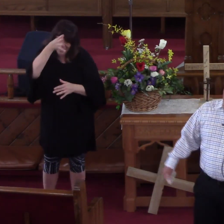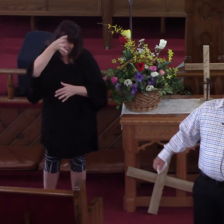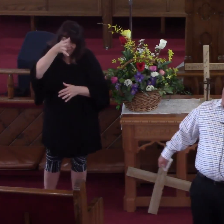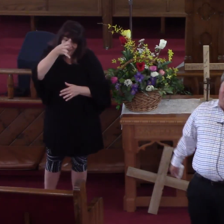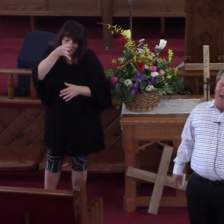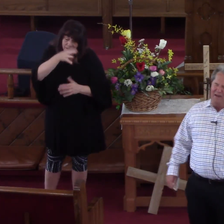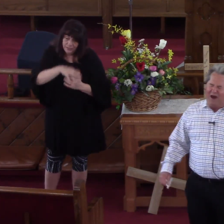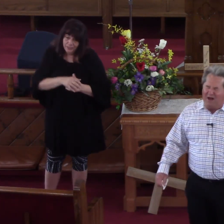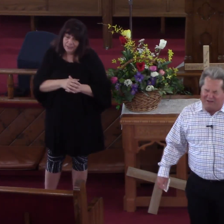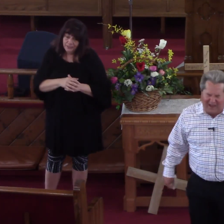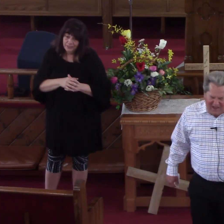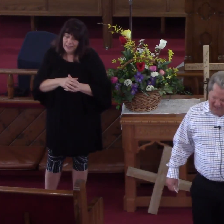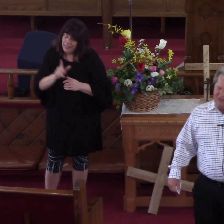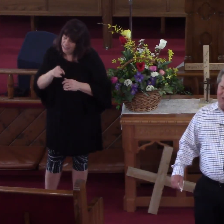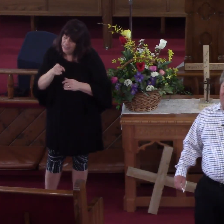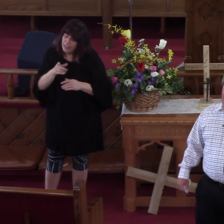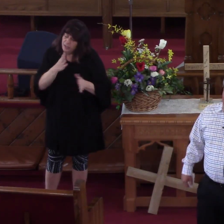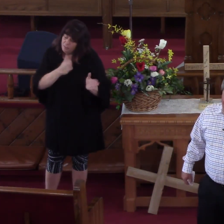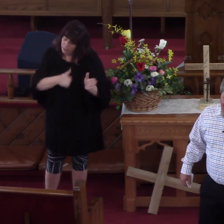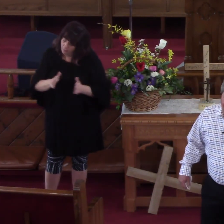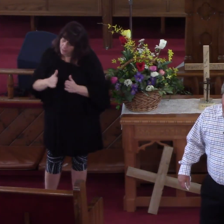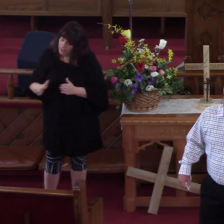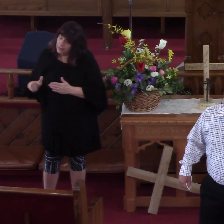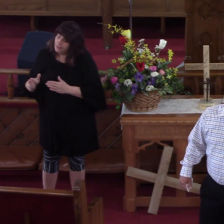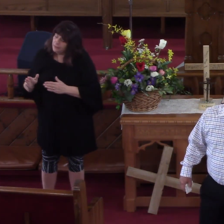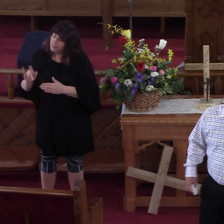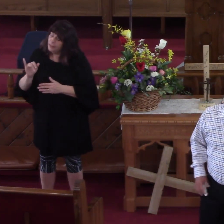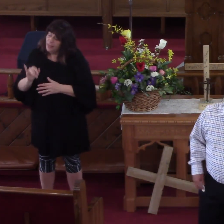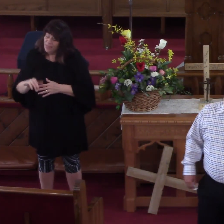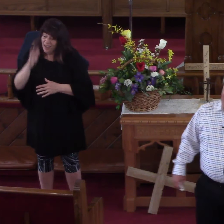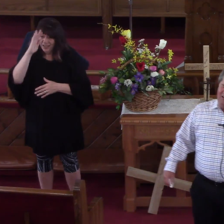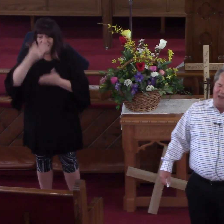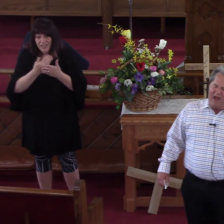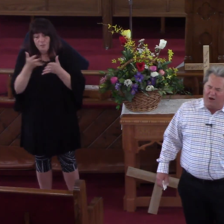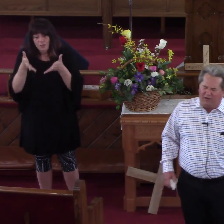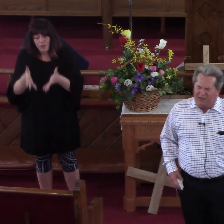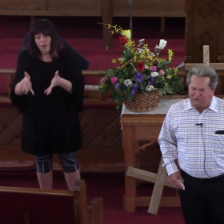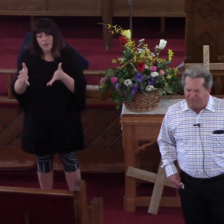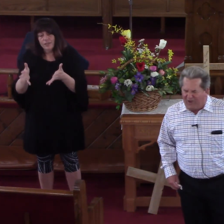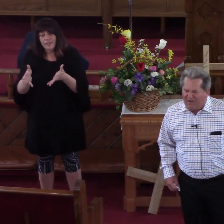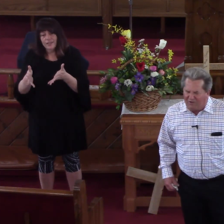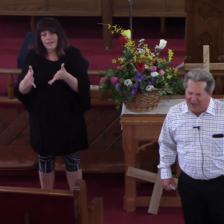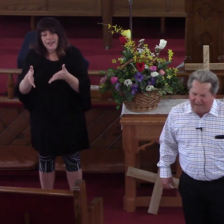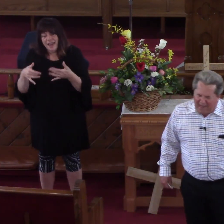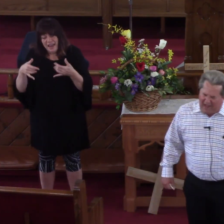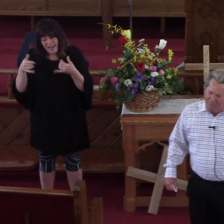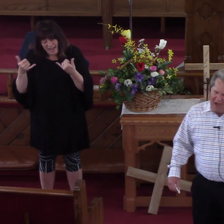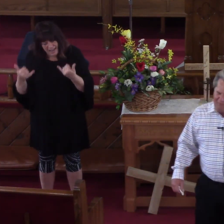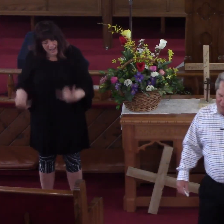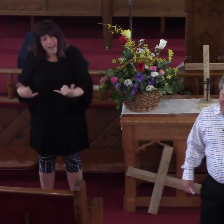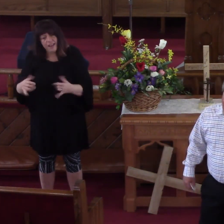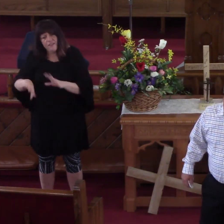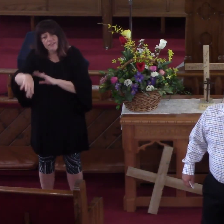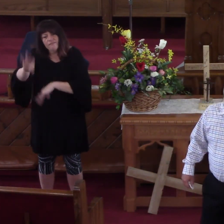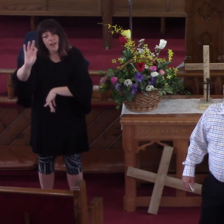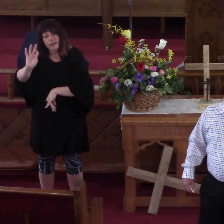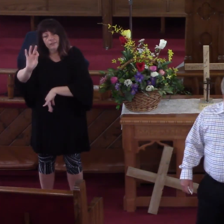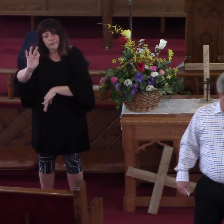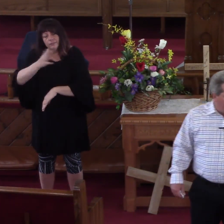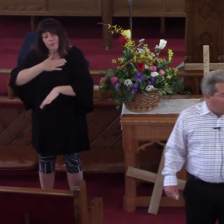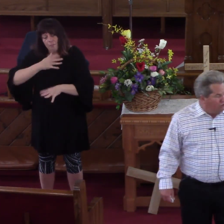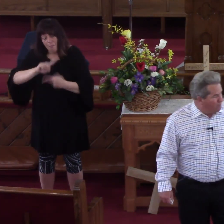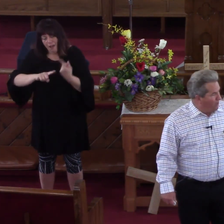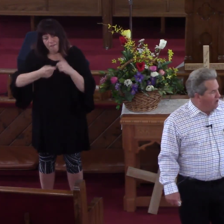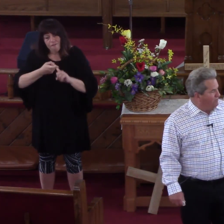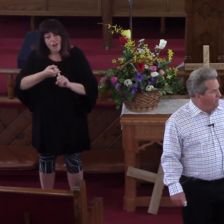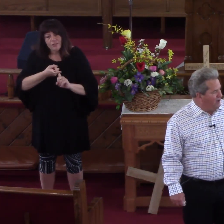made plans. Thank God. He said that son was lost. He now is found. And my friend, he